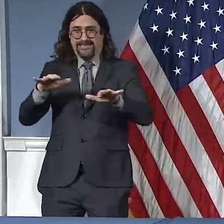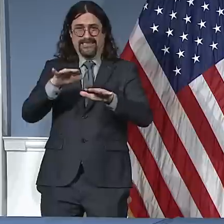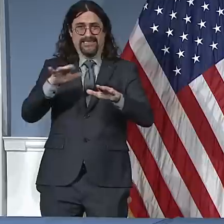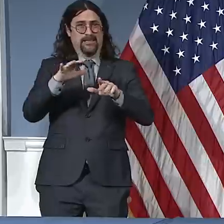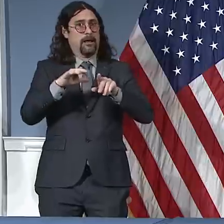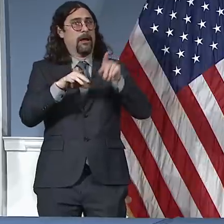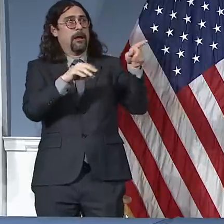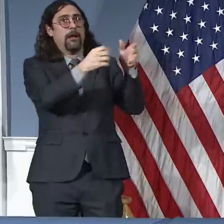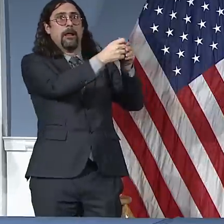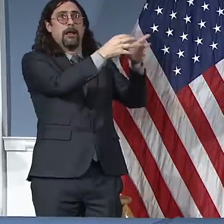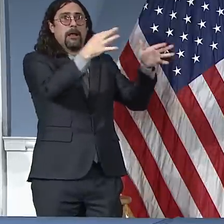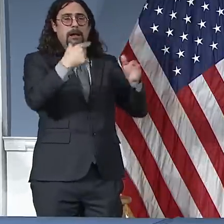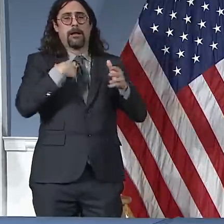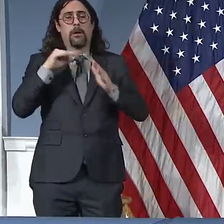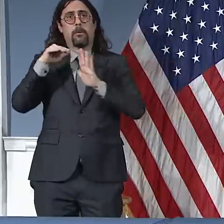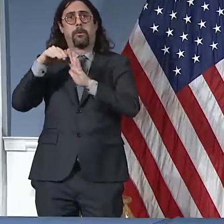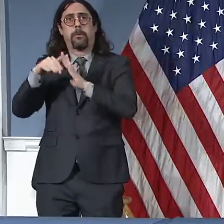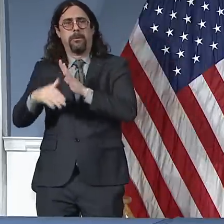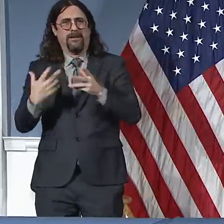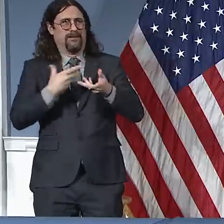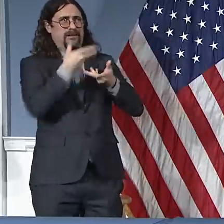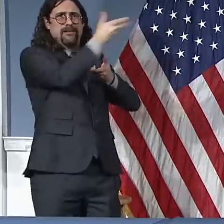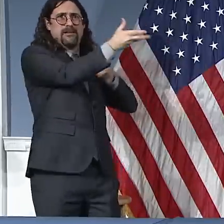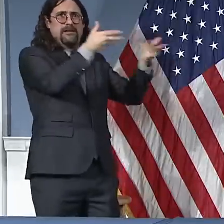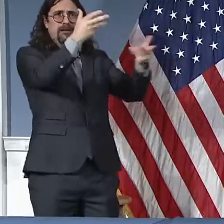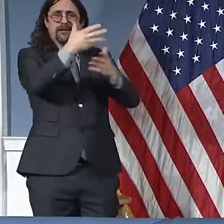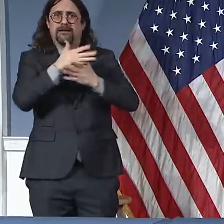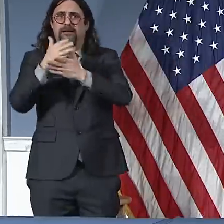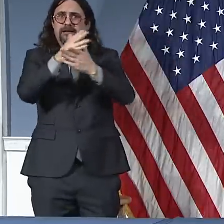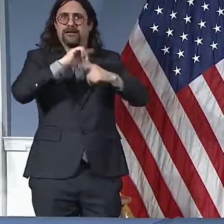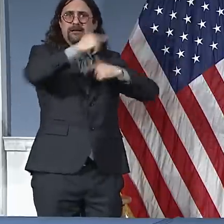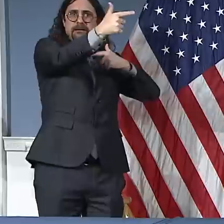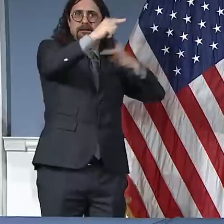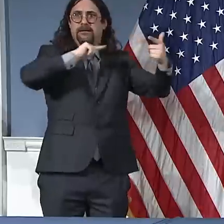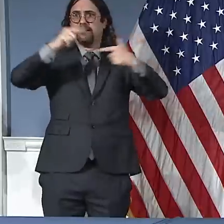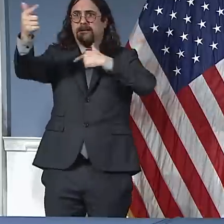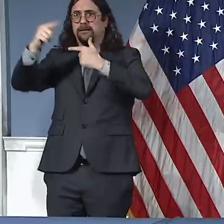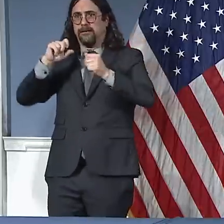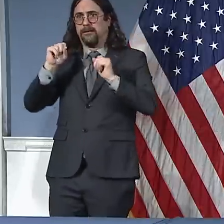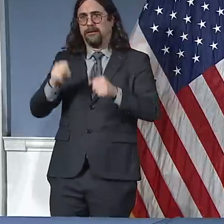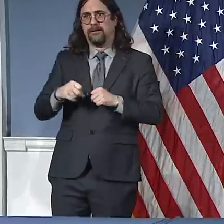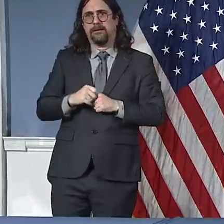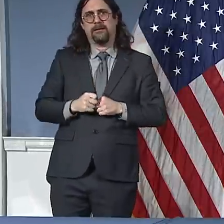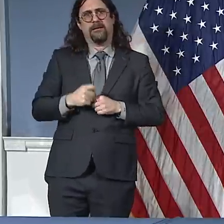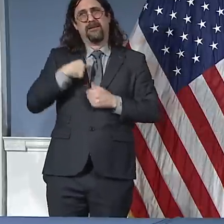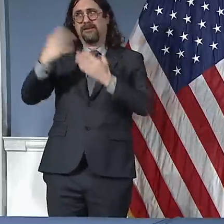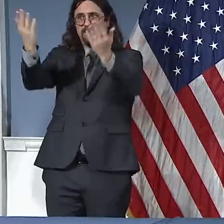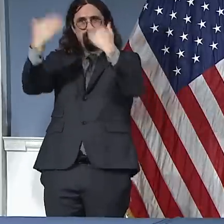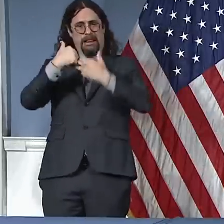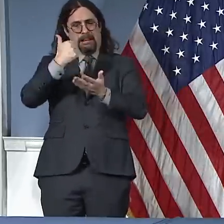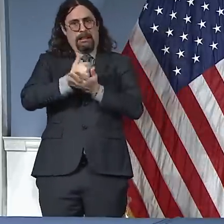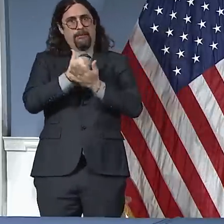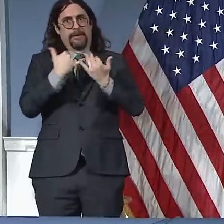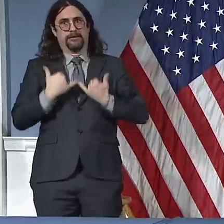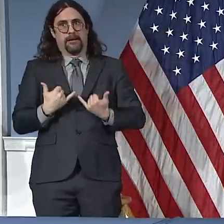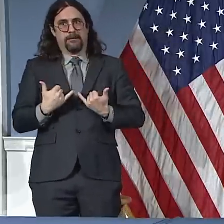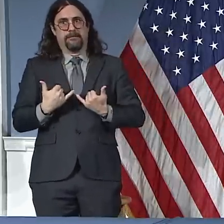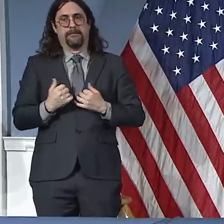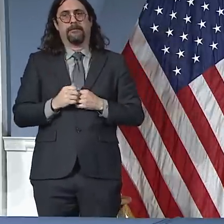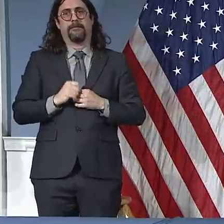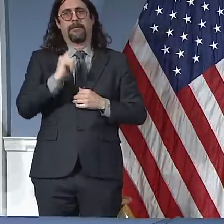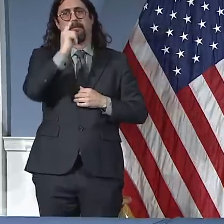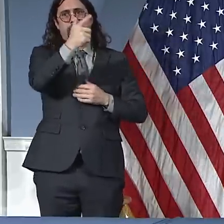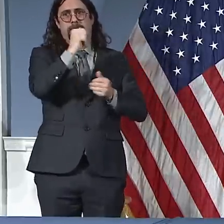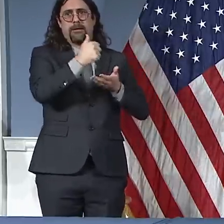country. We're asking for help supplies. We're asking for help getting medical personnel. But we need, as Americans,